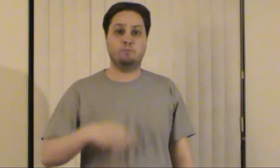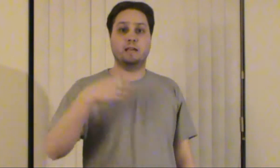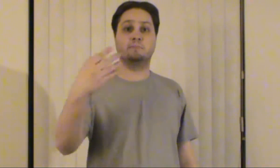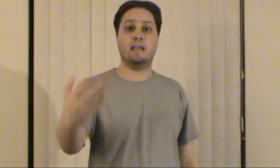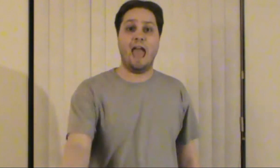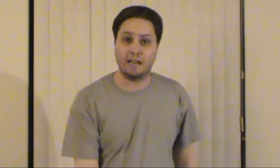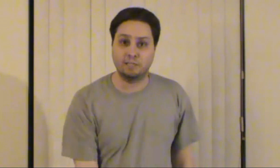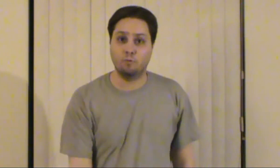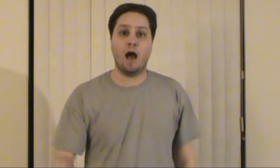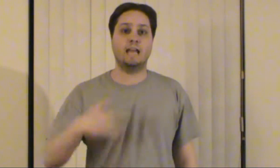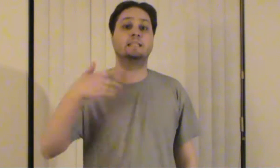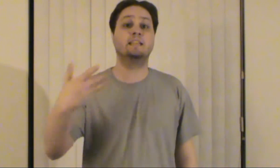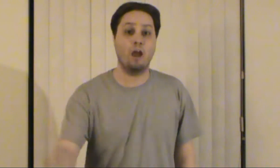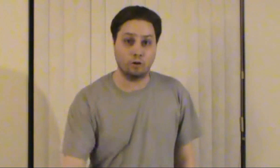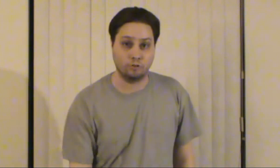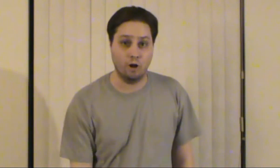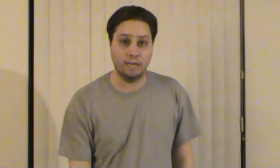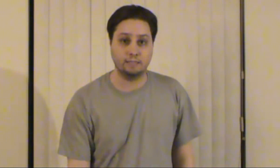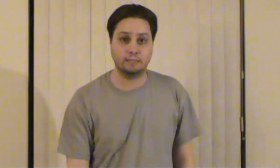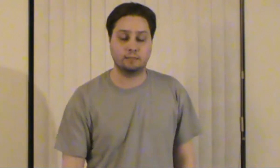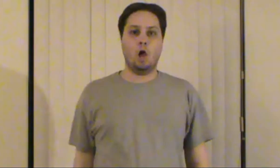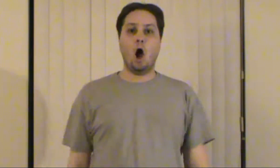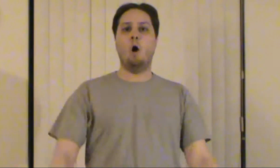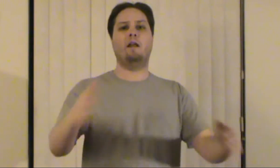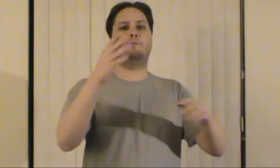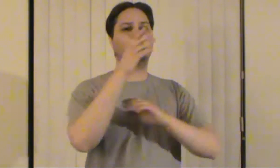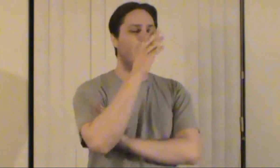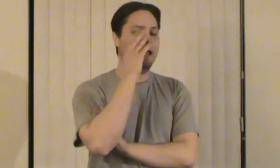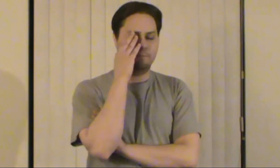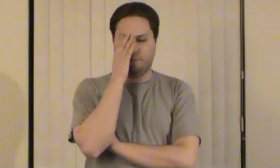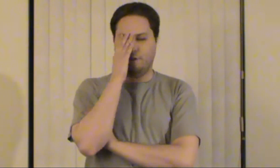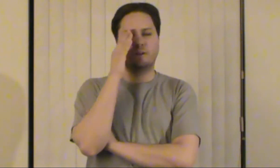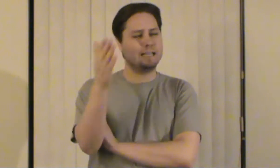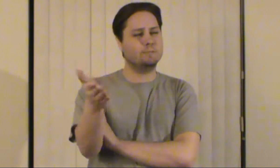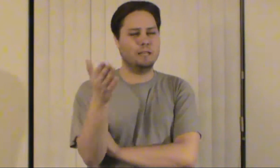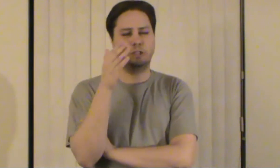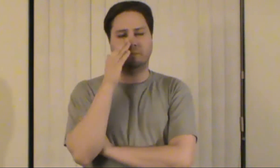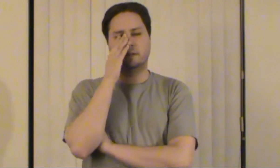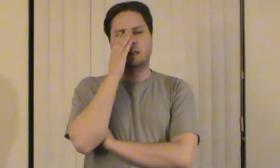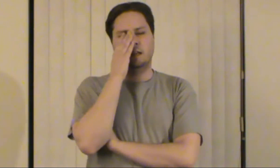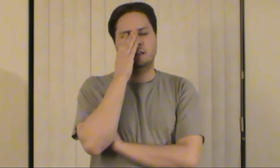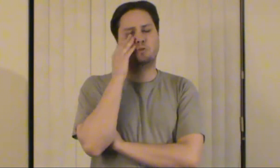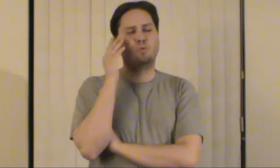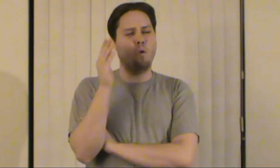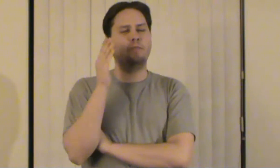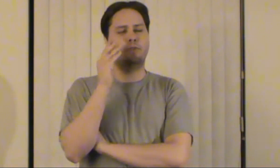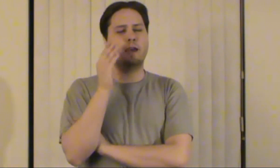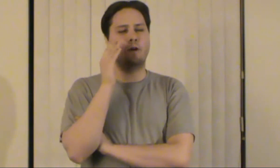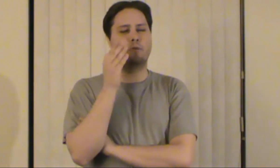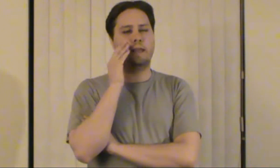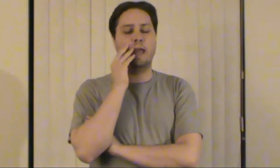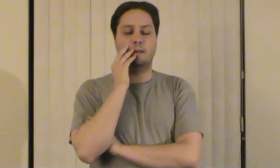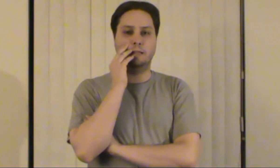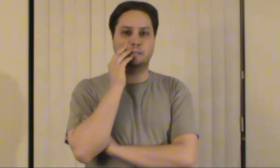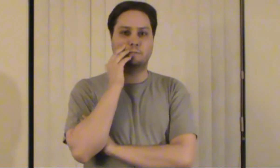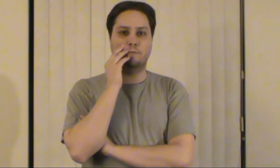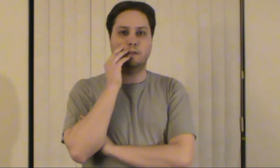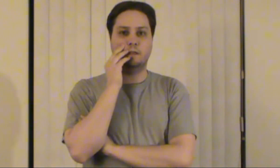least when it comes to acting wise and character wise oh and i forgot i forgot to mention there's one thing i really hate about this movie